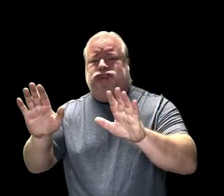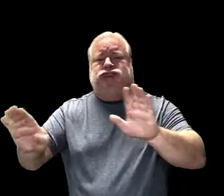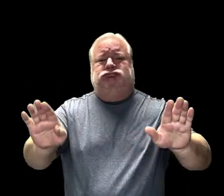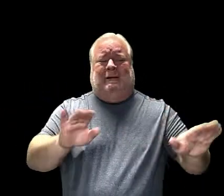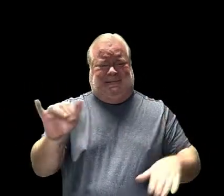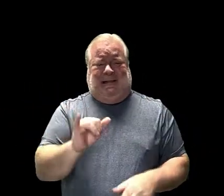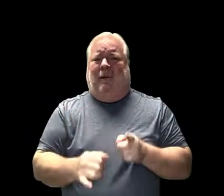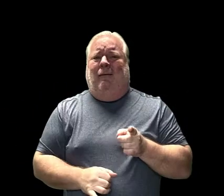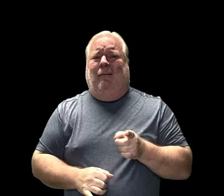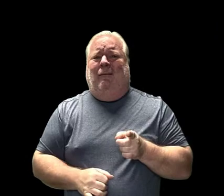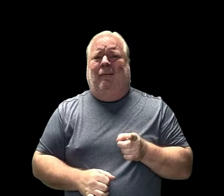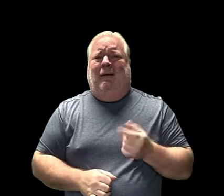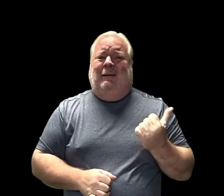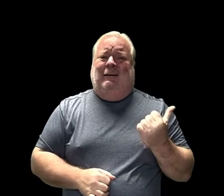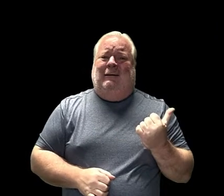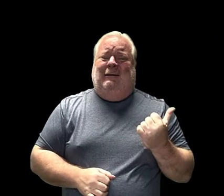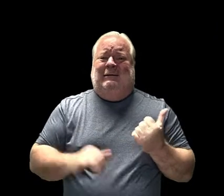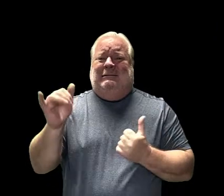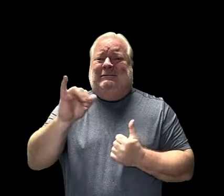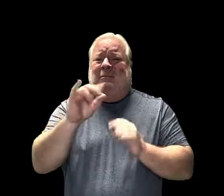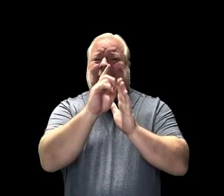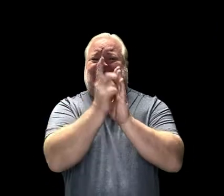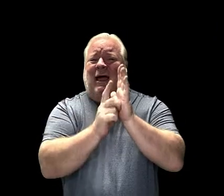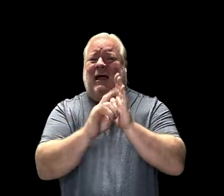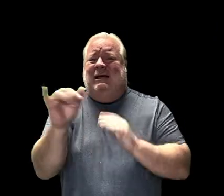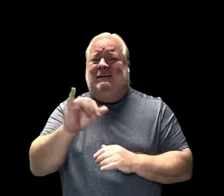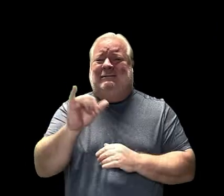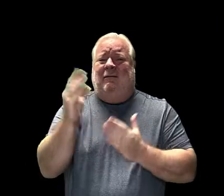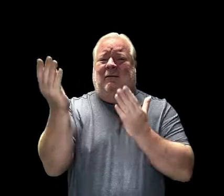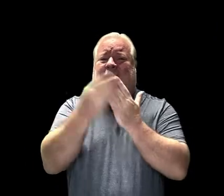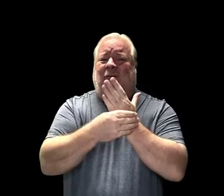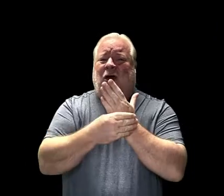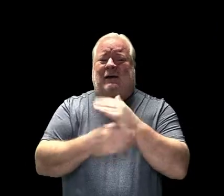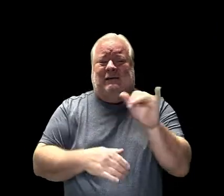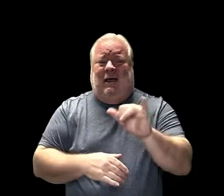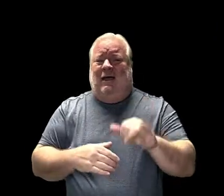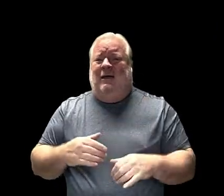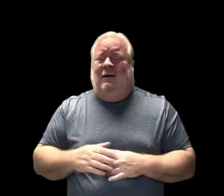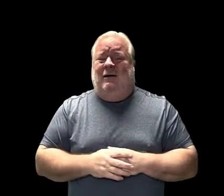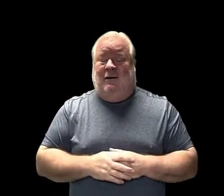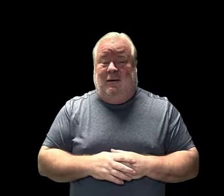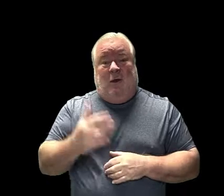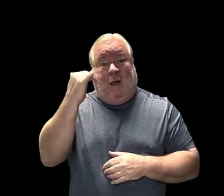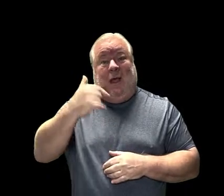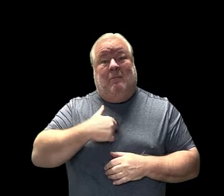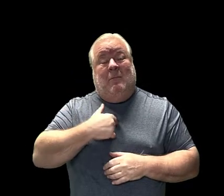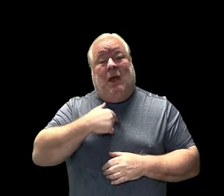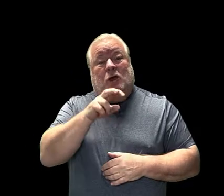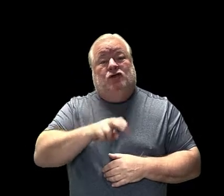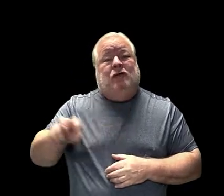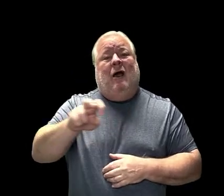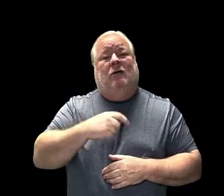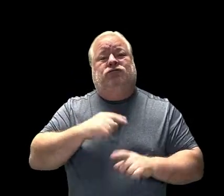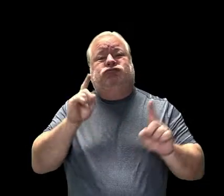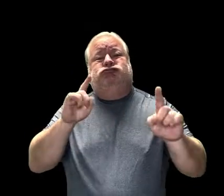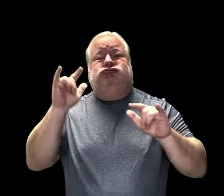my pillows have this exact pillowcase in my travels to